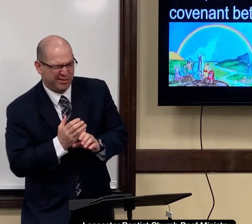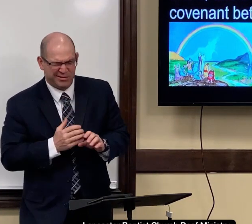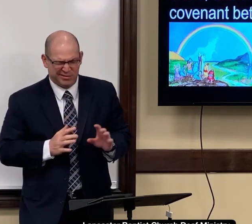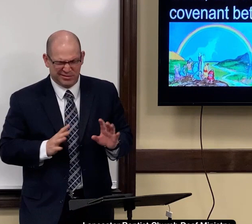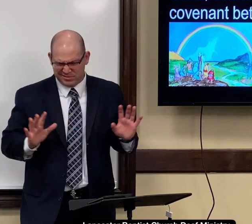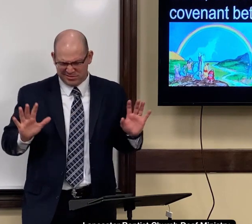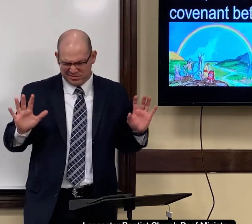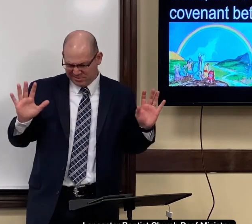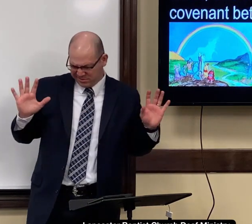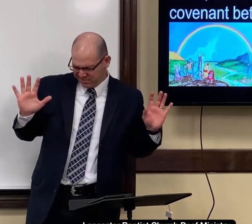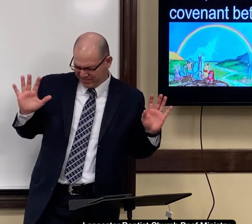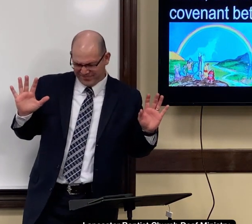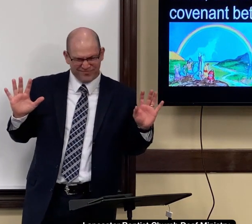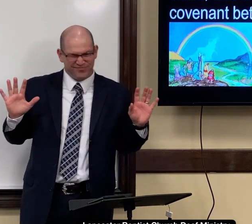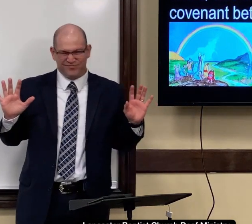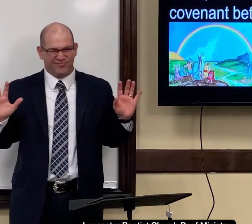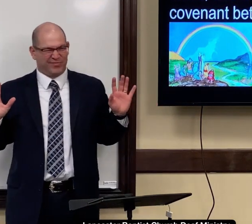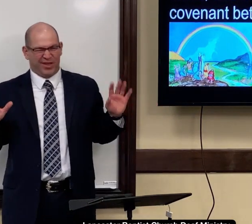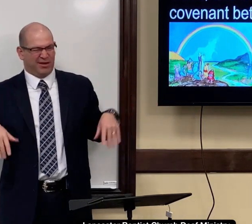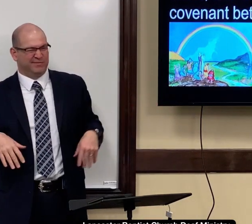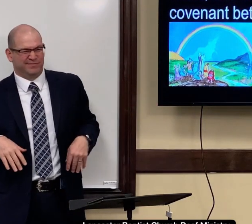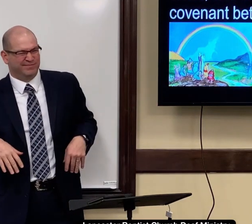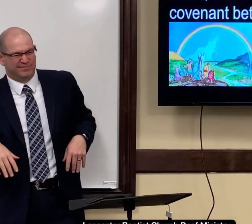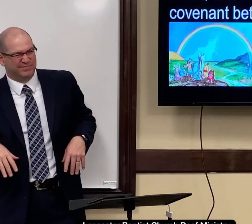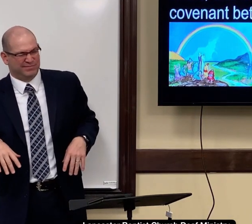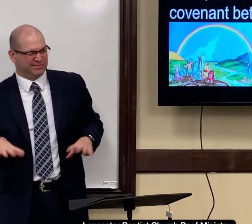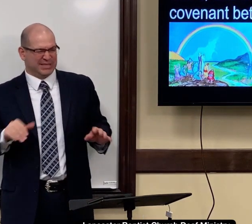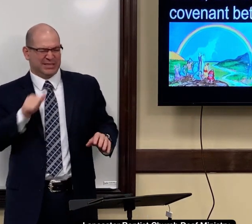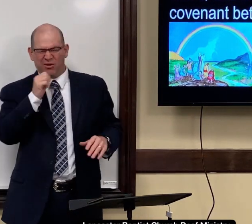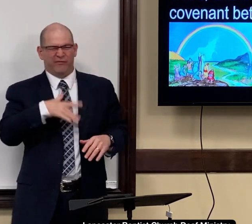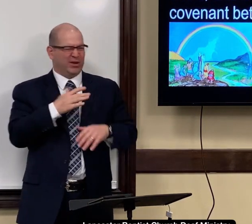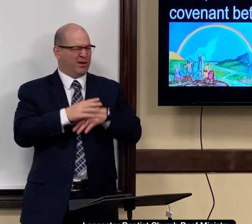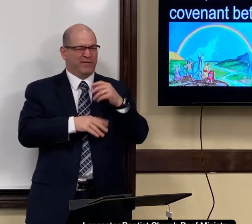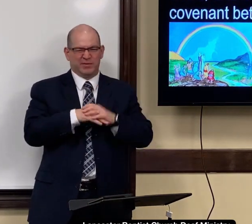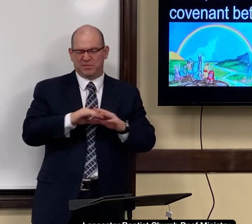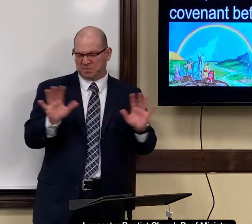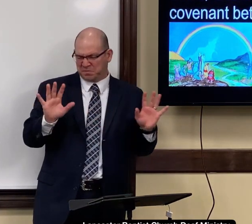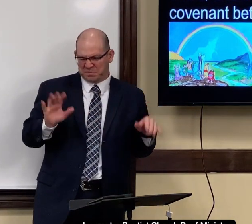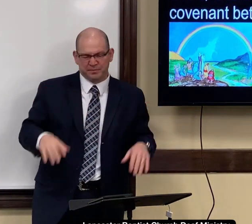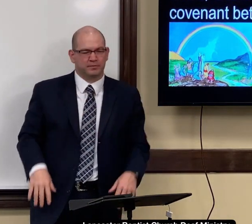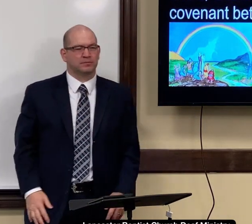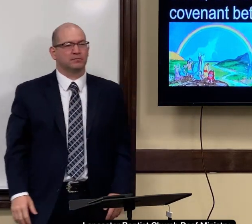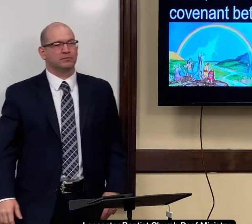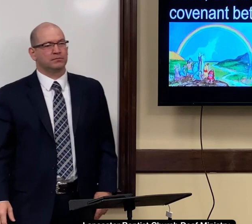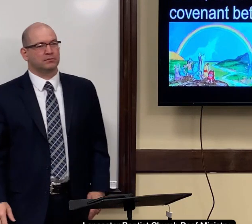I don't need to borrow money for a fancy car. It's not that big a deal. I don't feel comfortable doing that.